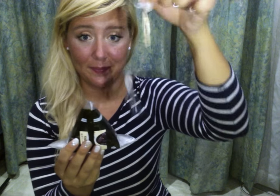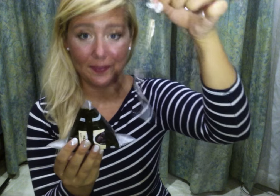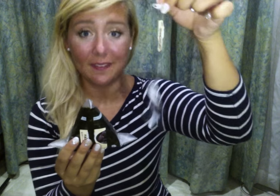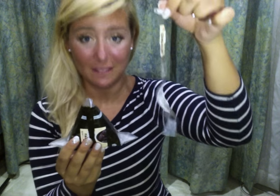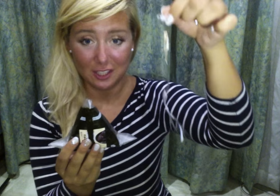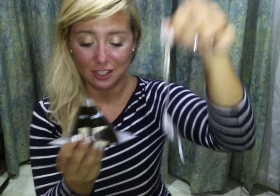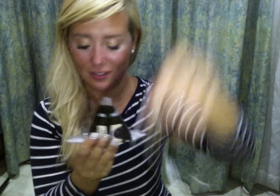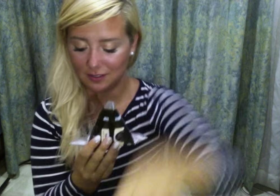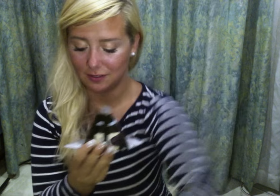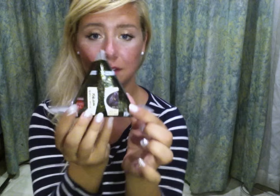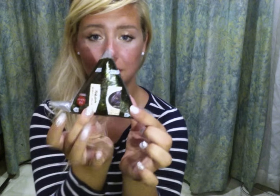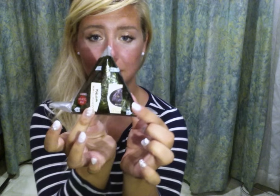Pull it off just like that.